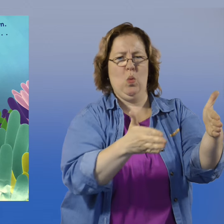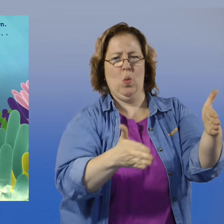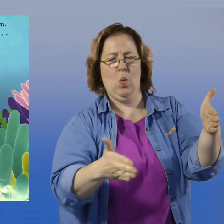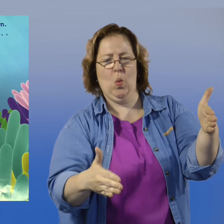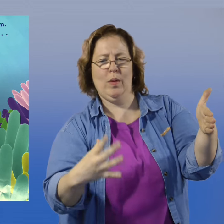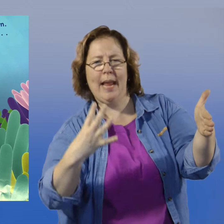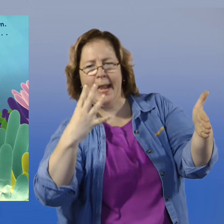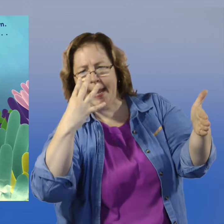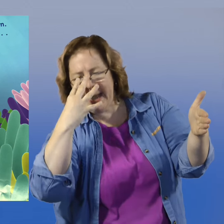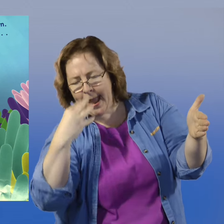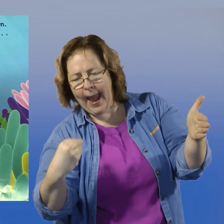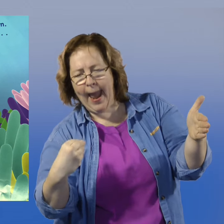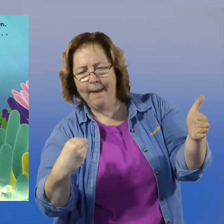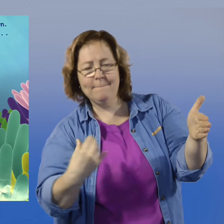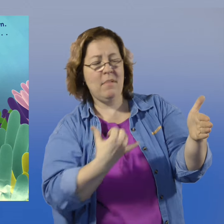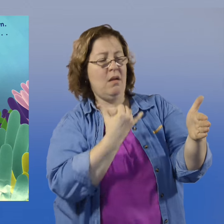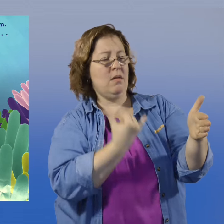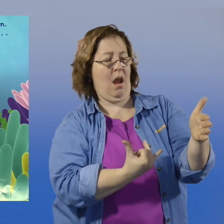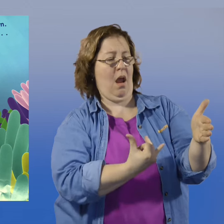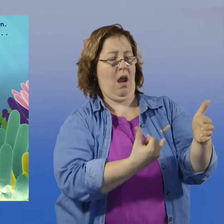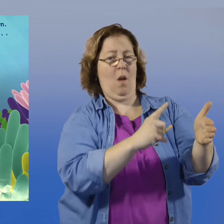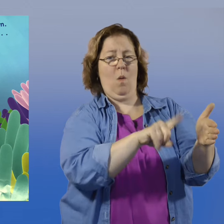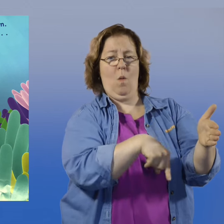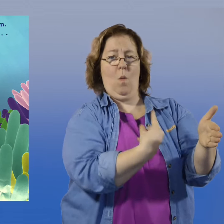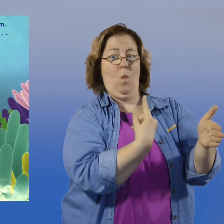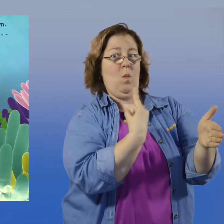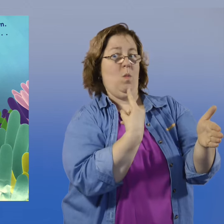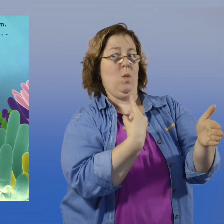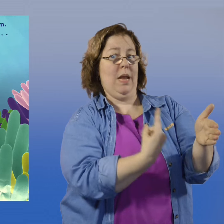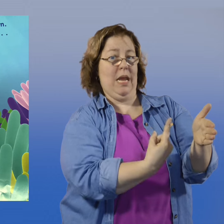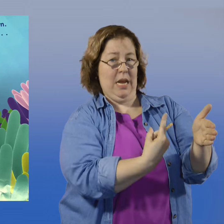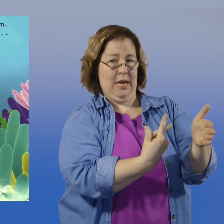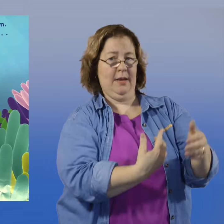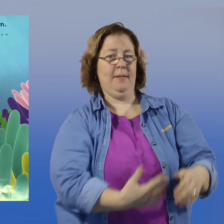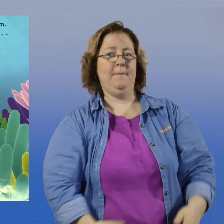One takes a nap and now there's only